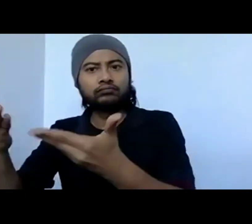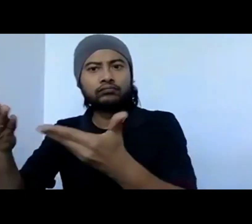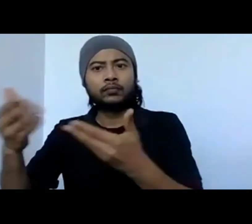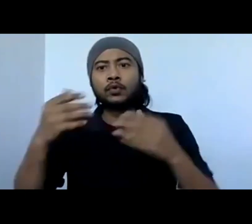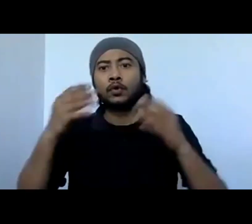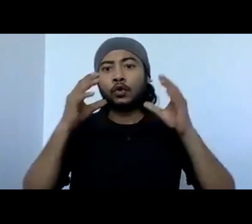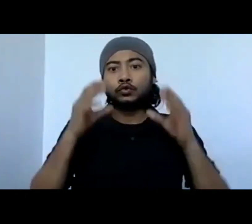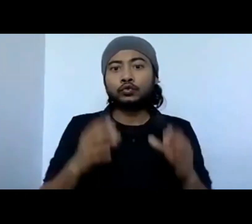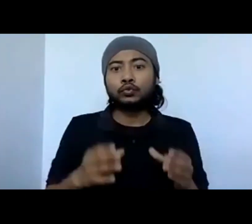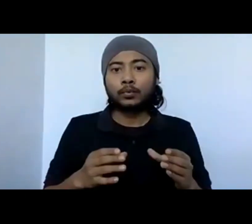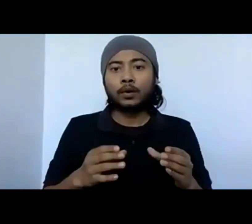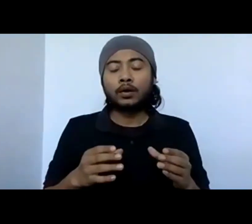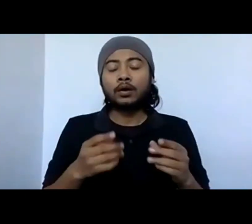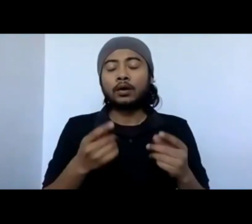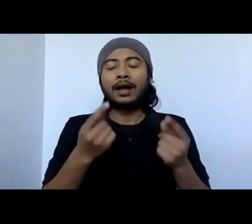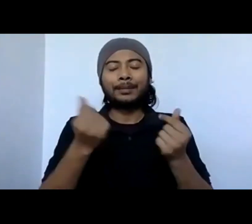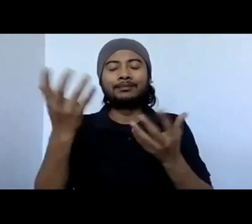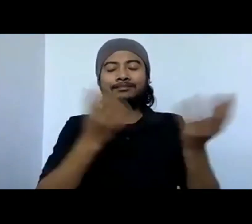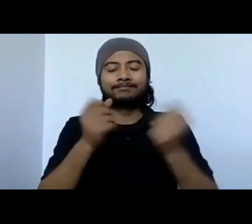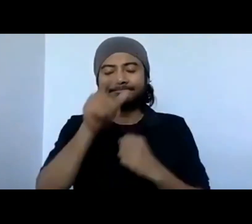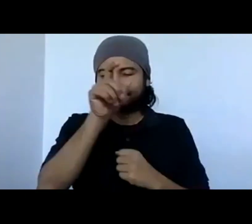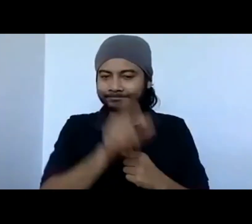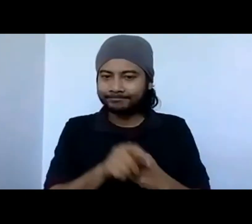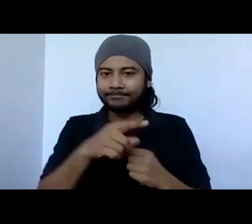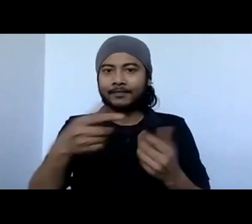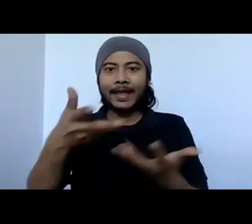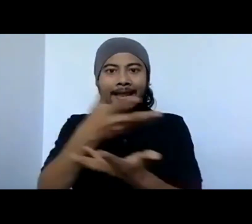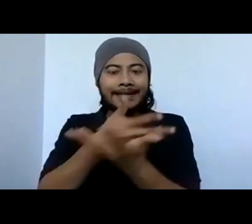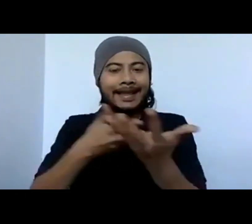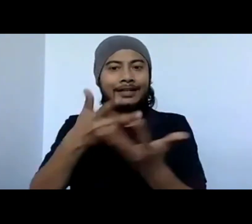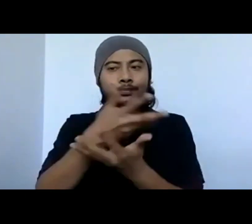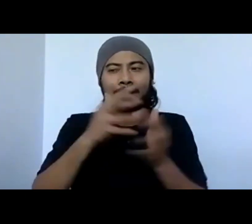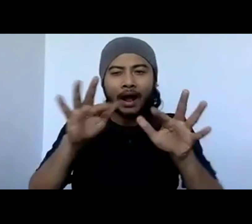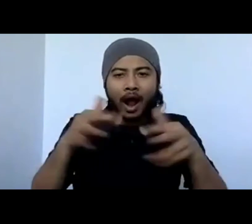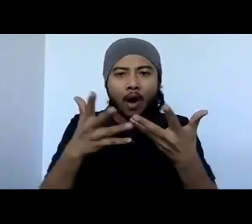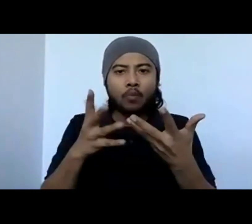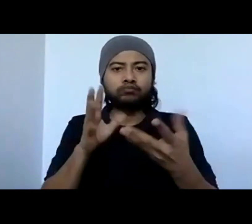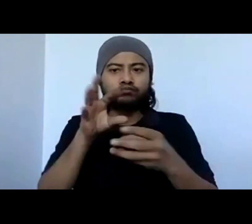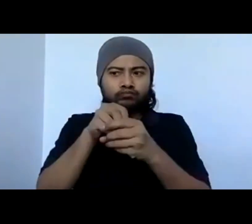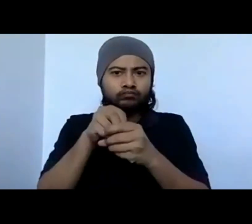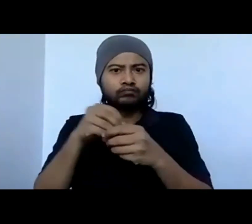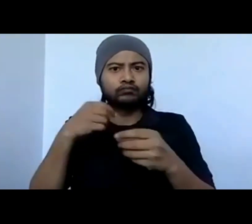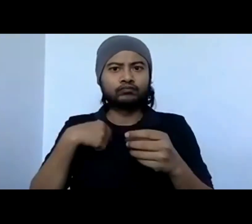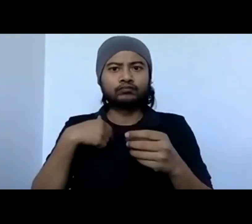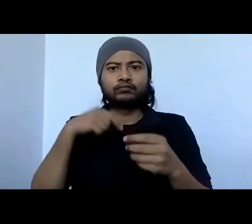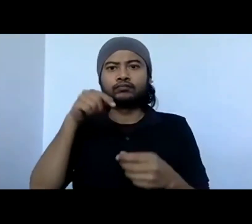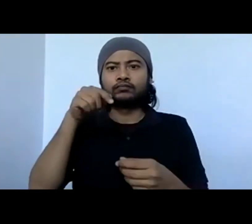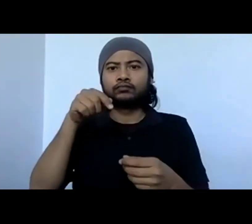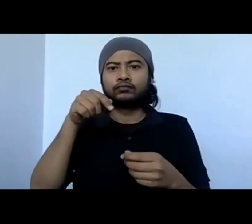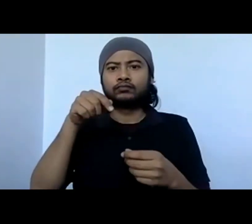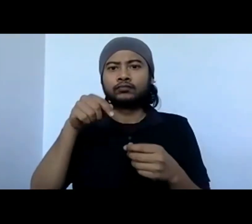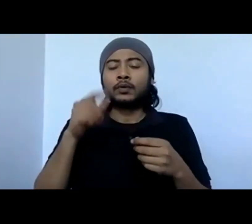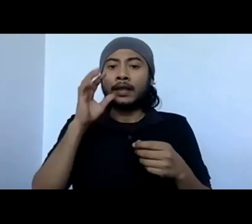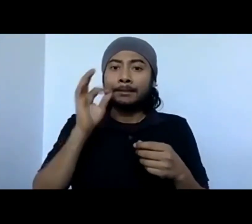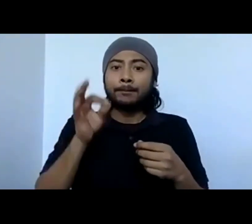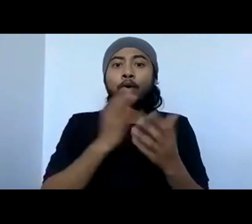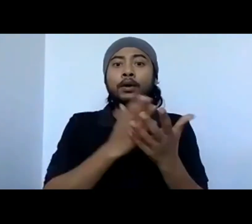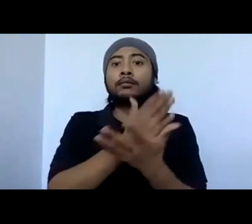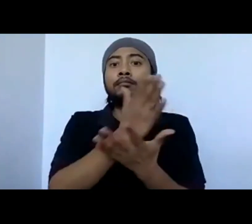engagement programs. And amplifying the voice of the consumer in different, across all key sectors